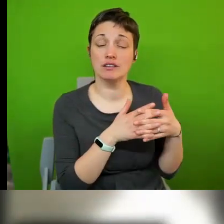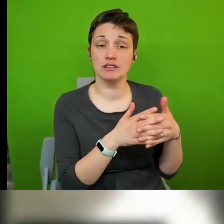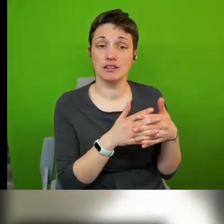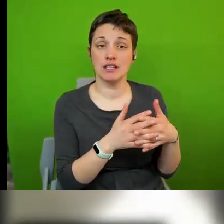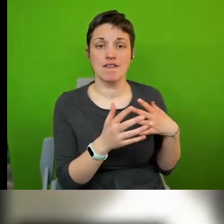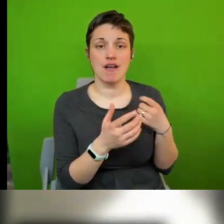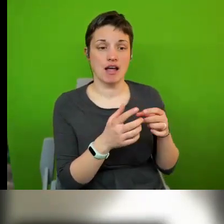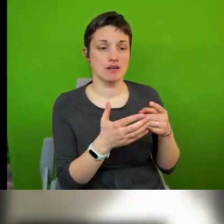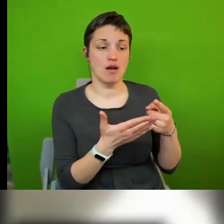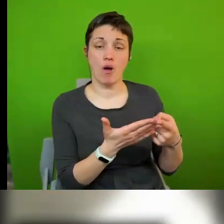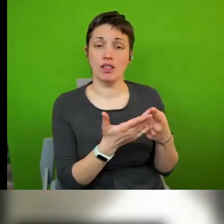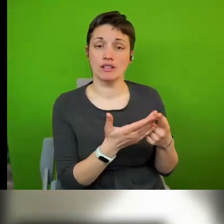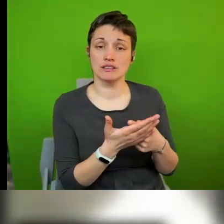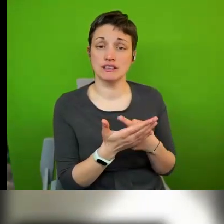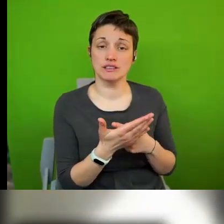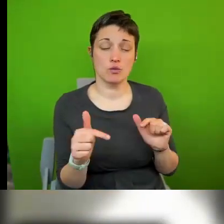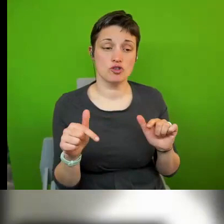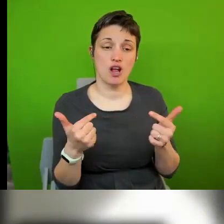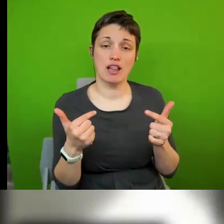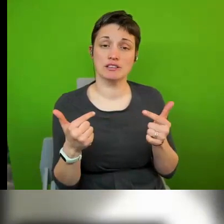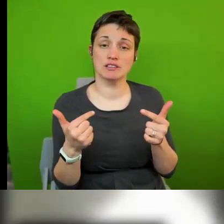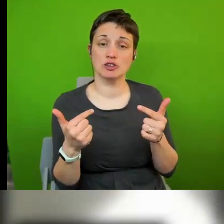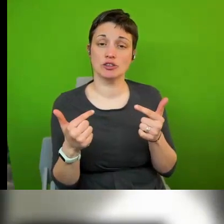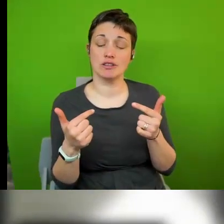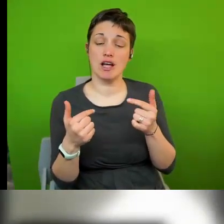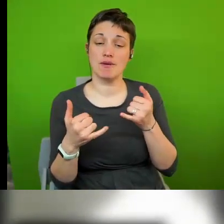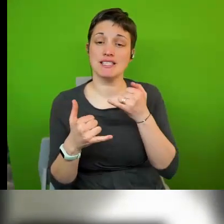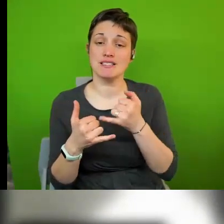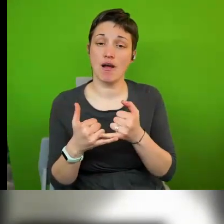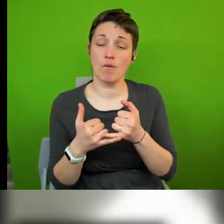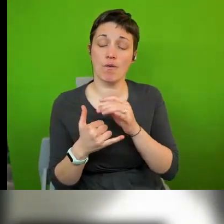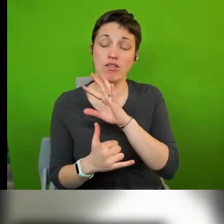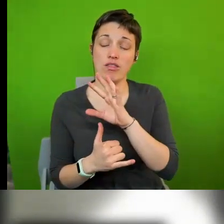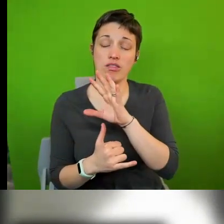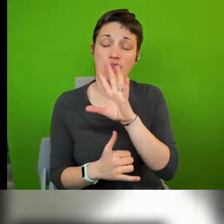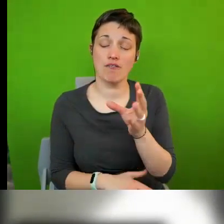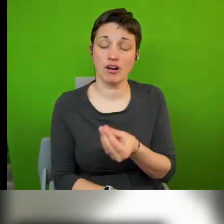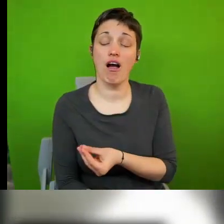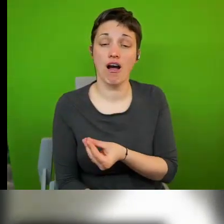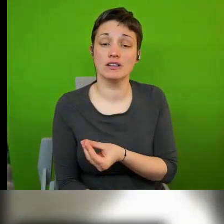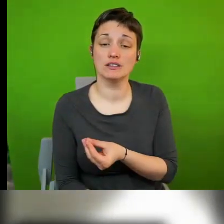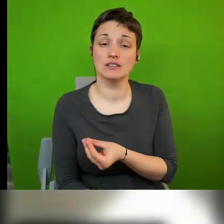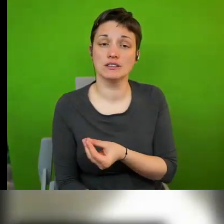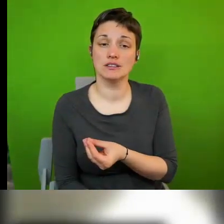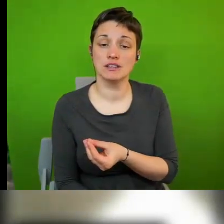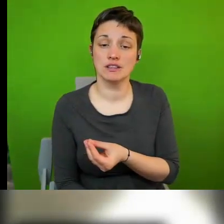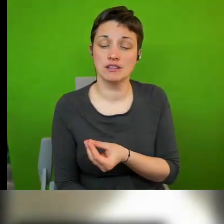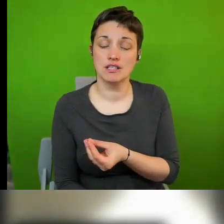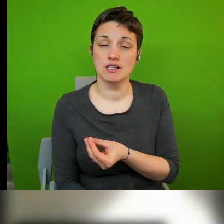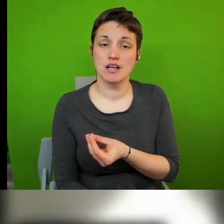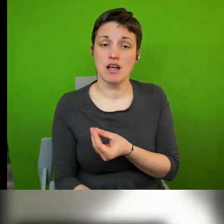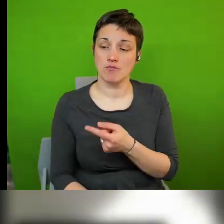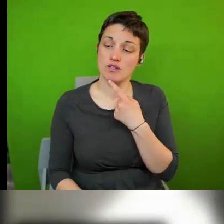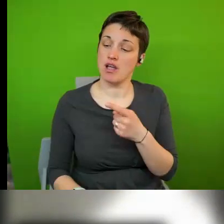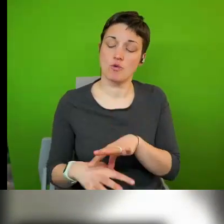policies against apartheid uh against south africa and very strong and operational policies in not engaging with the